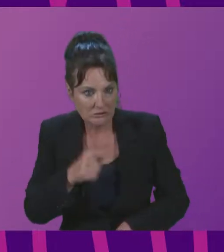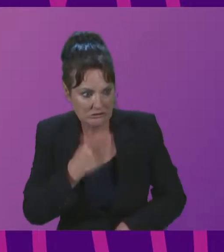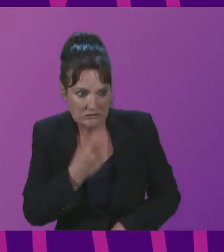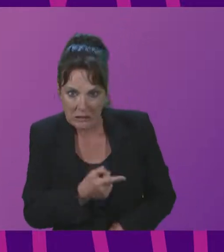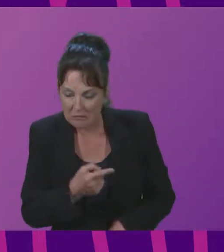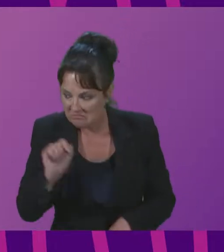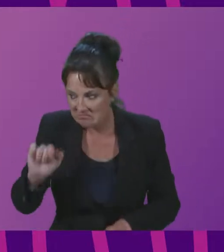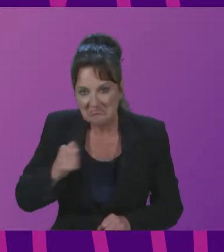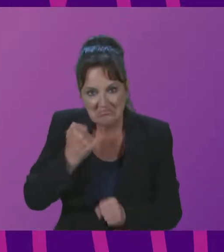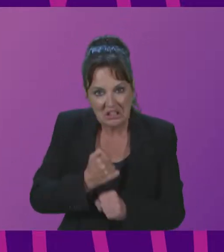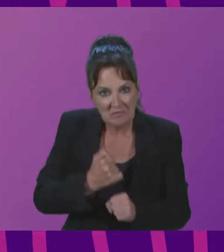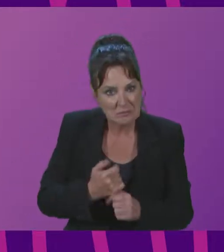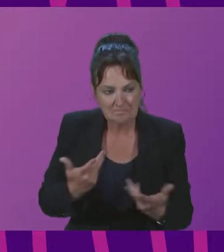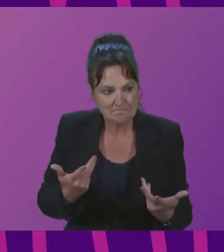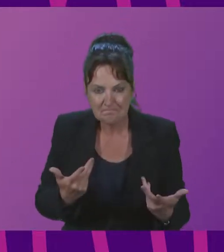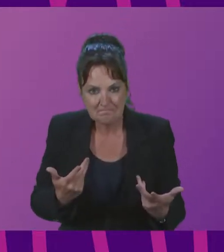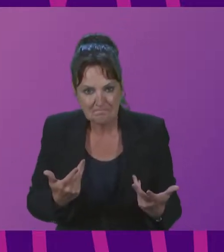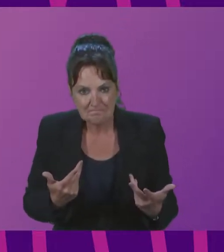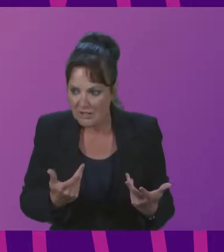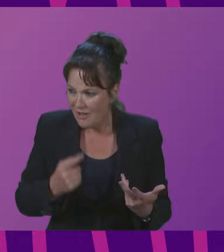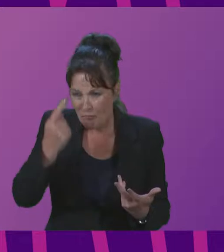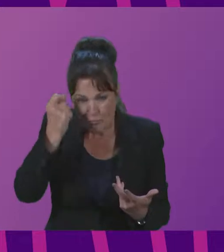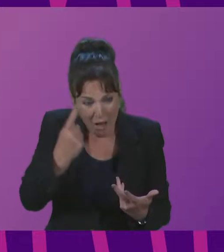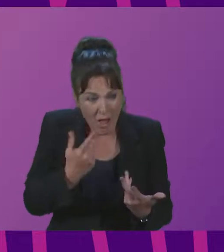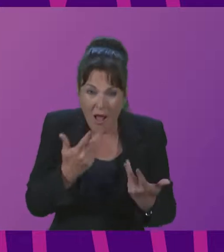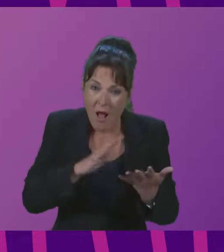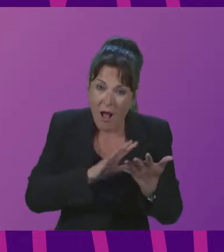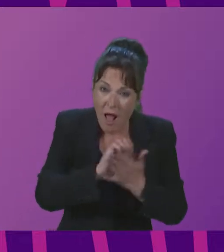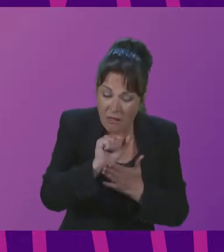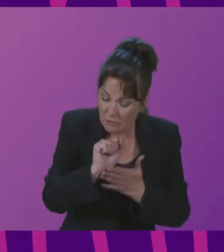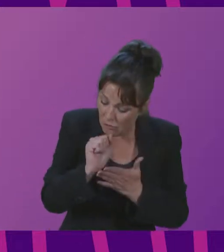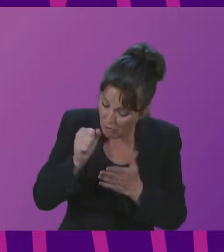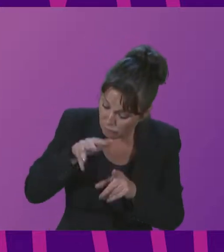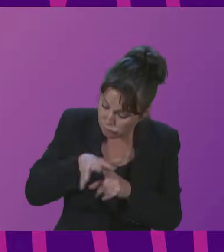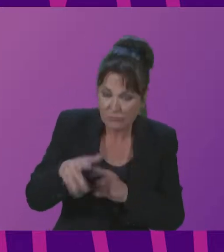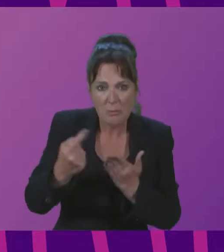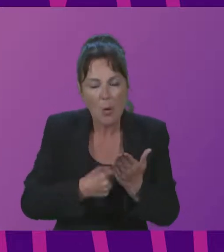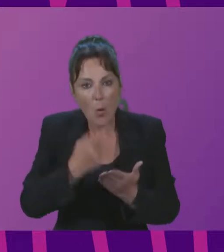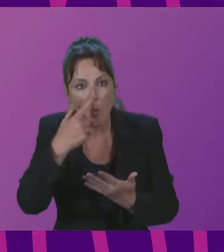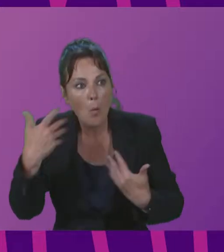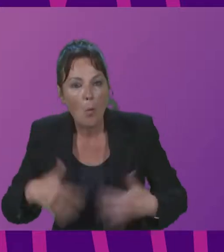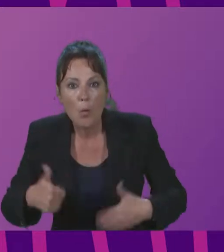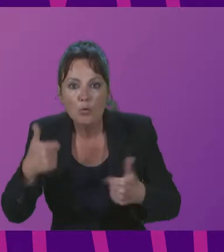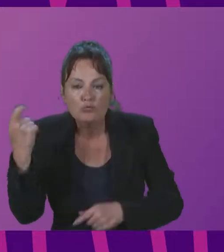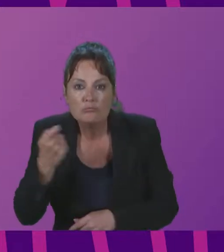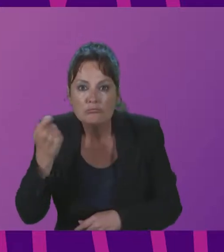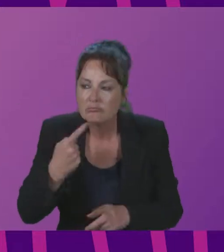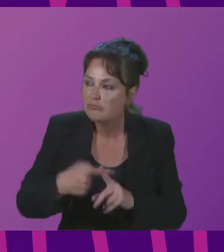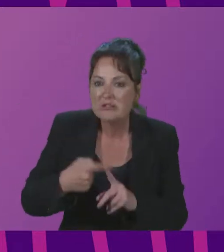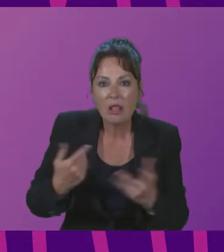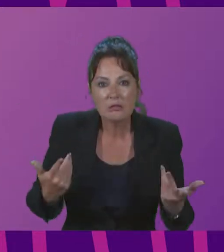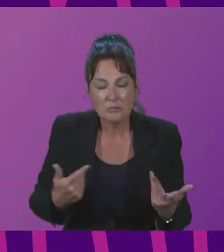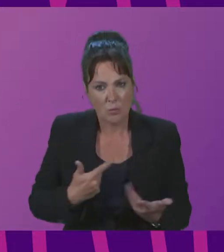development gains that can result from integrating culture across the policy spectrum. We are also seeing the growing